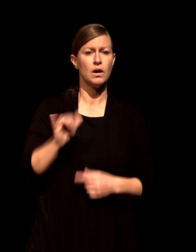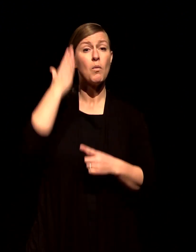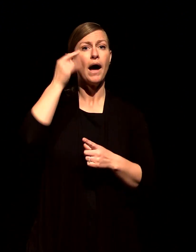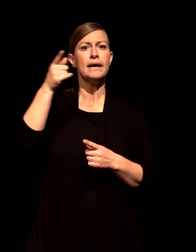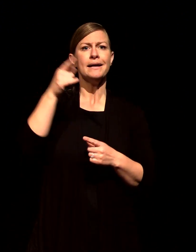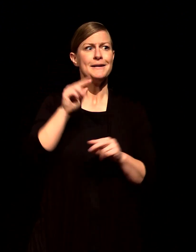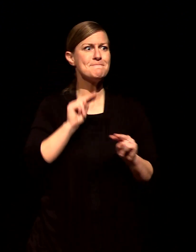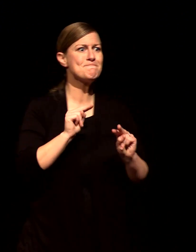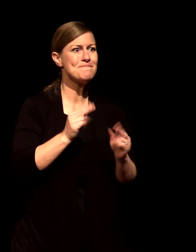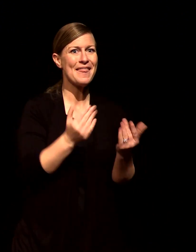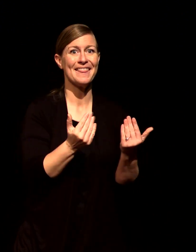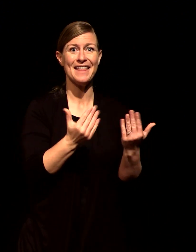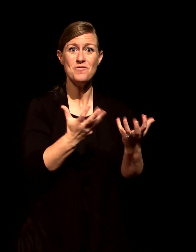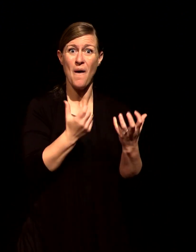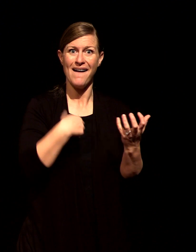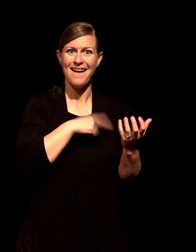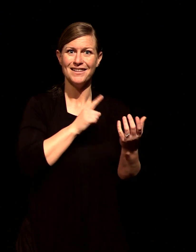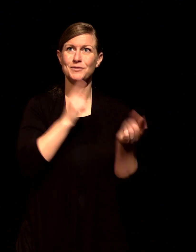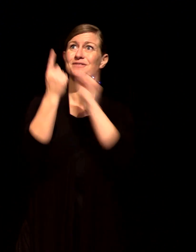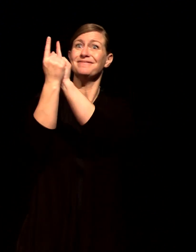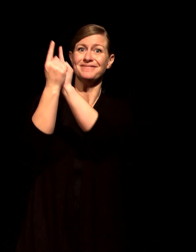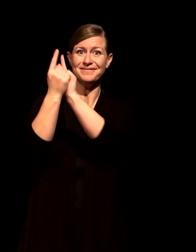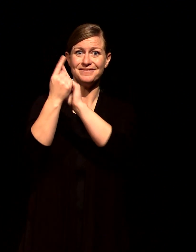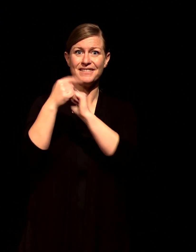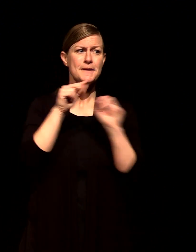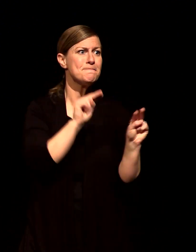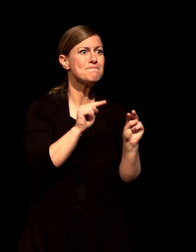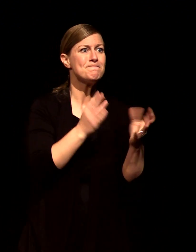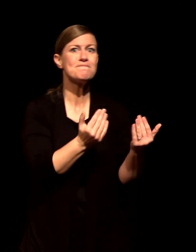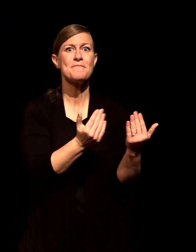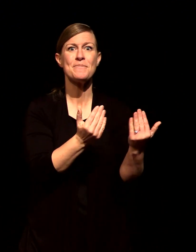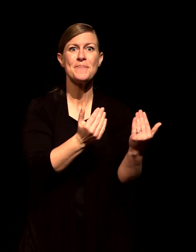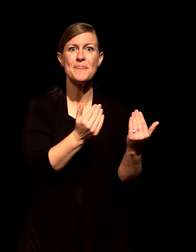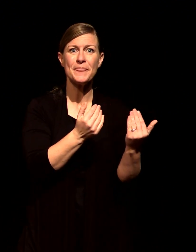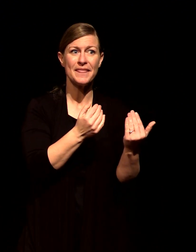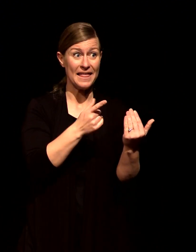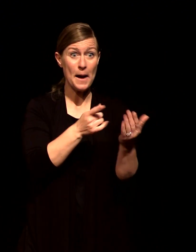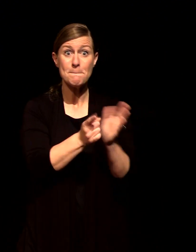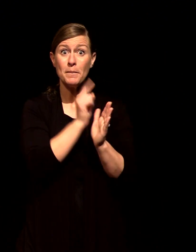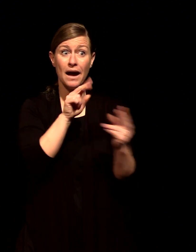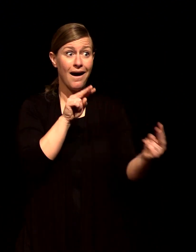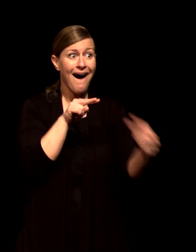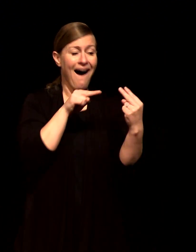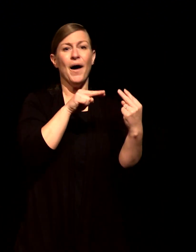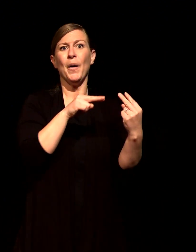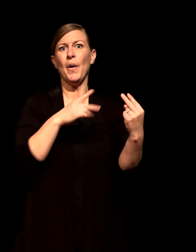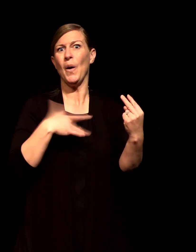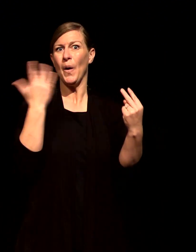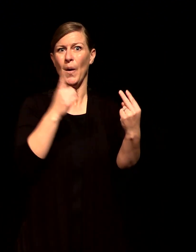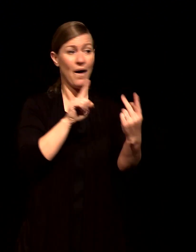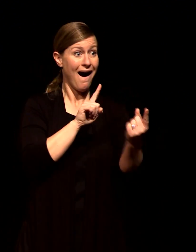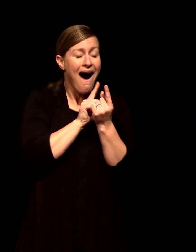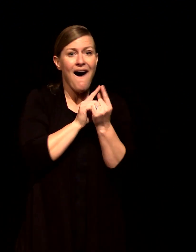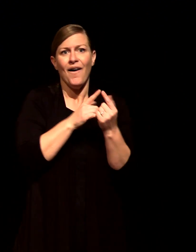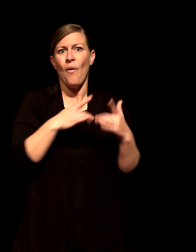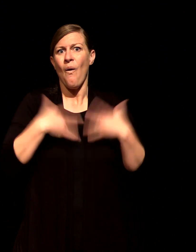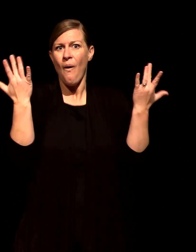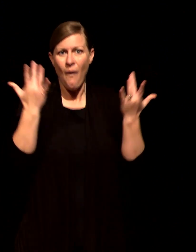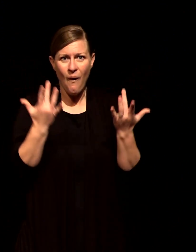for those moments he loves those moments he entered the grave to bring us out of the grave